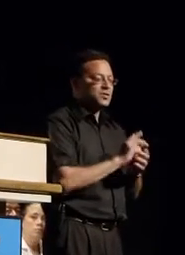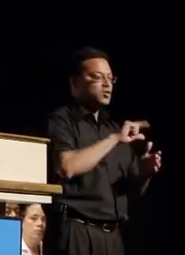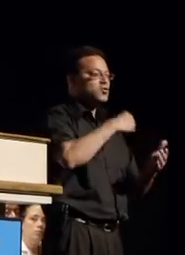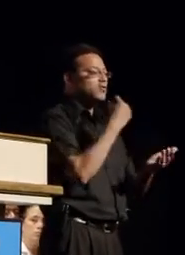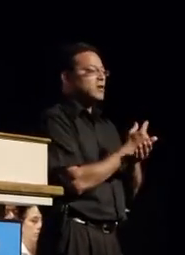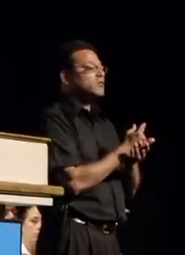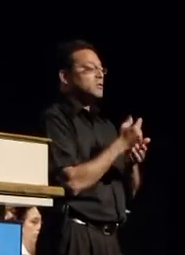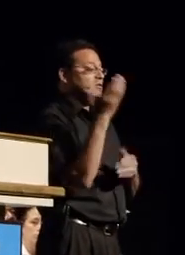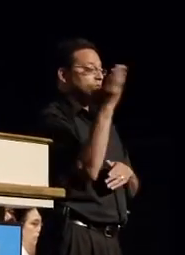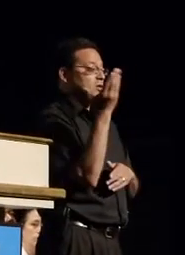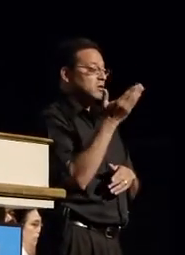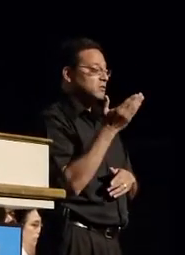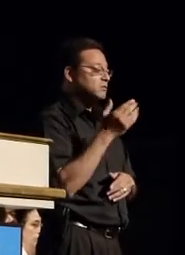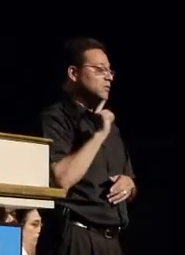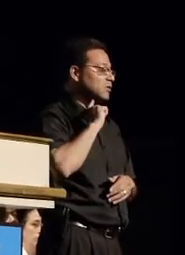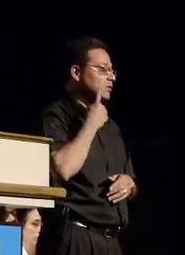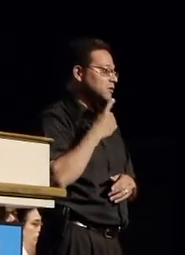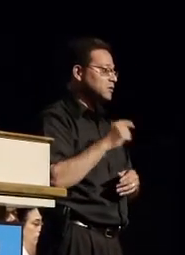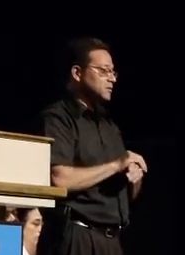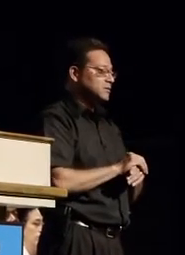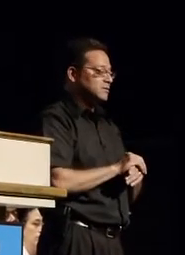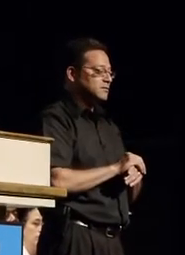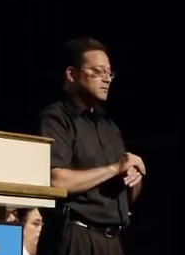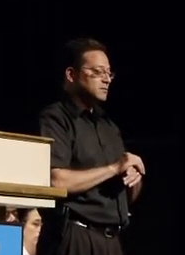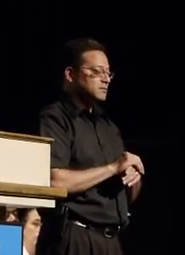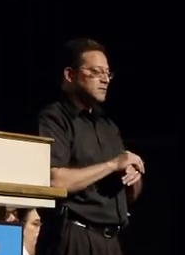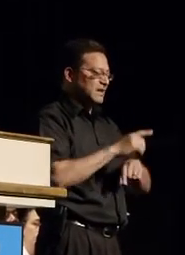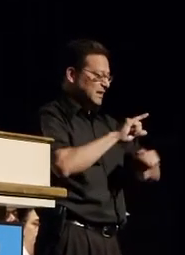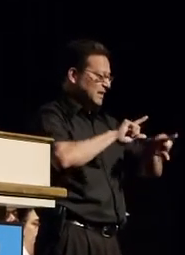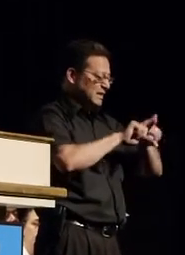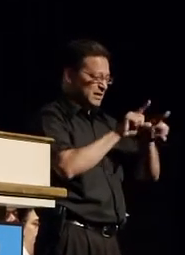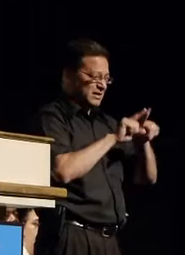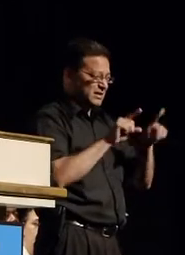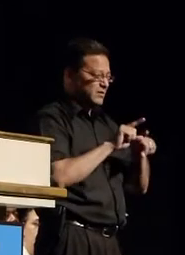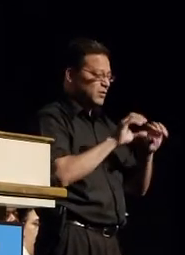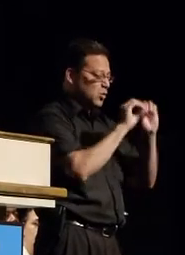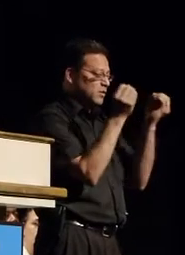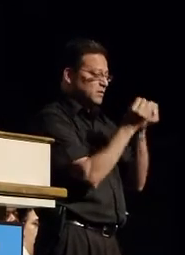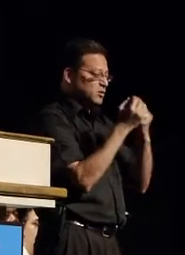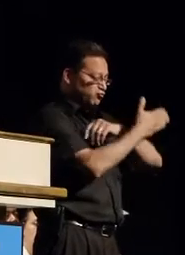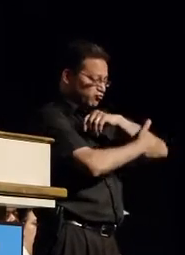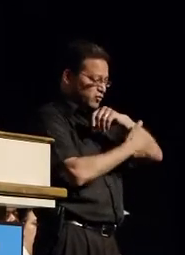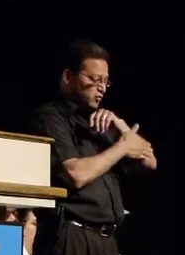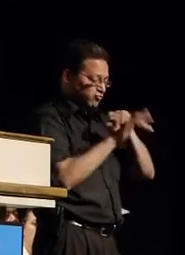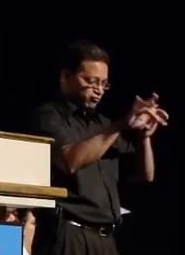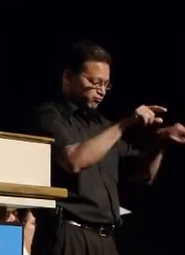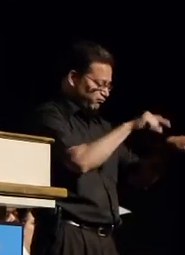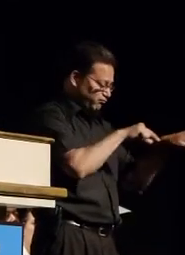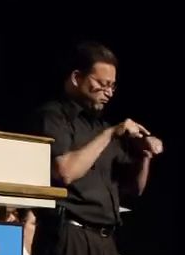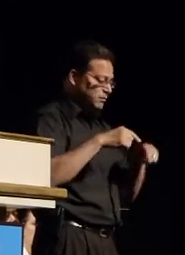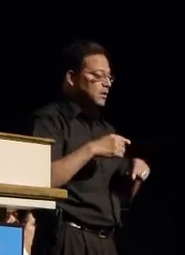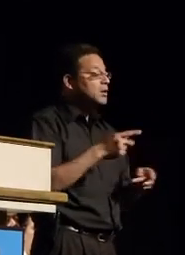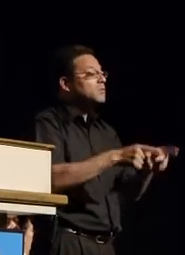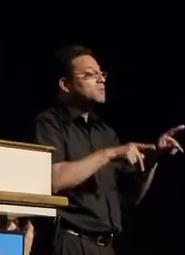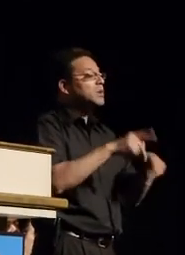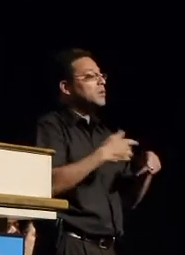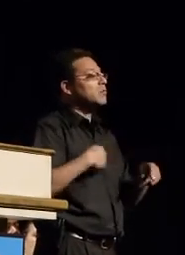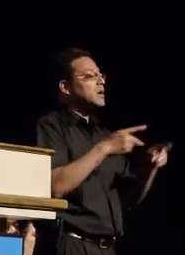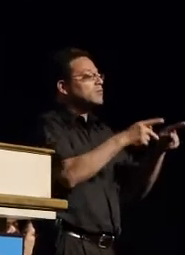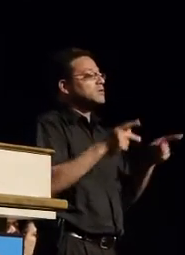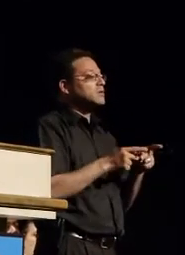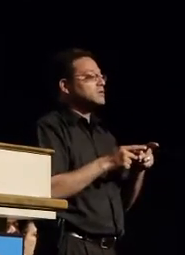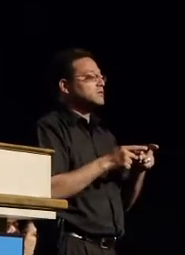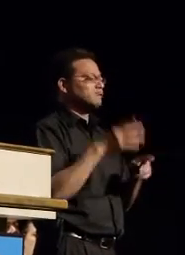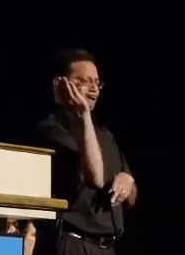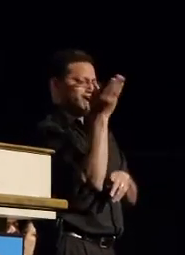speakers at August organizations around the country so you'll see news reports about people in my position speaking at